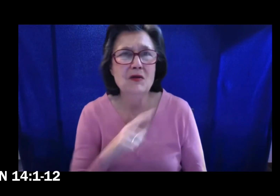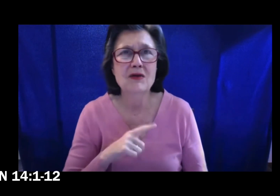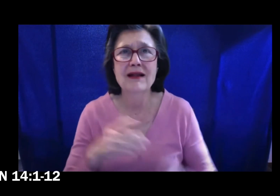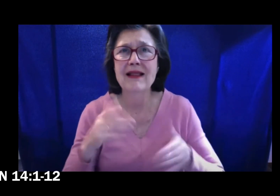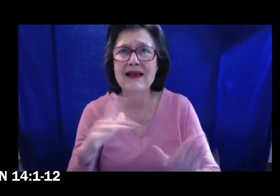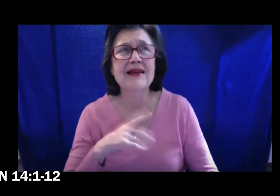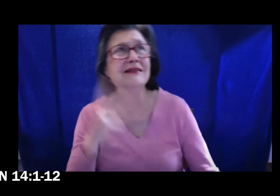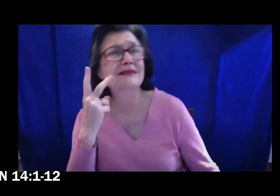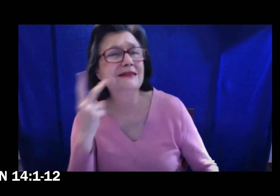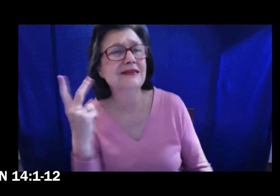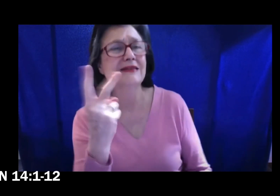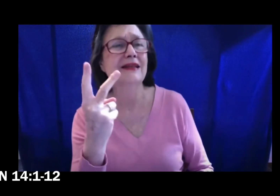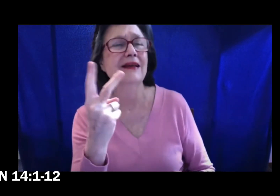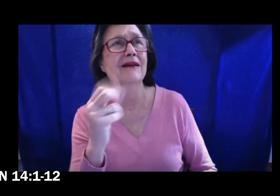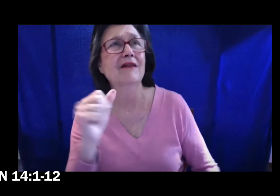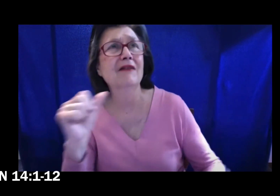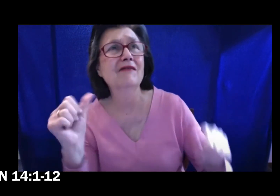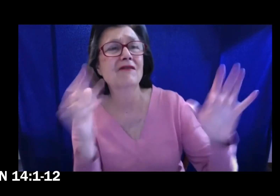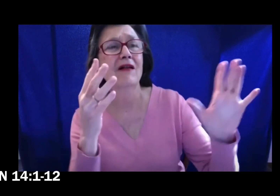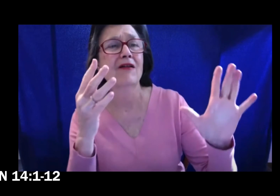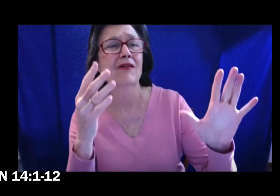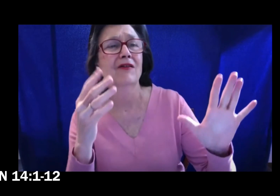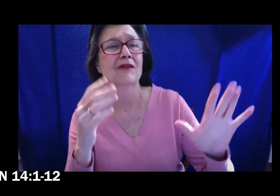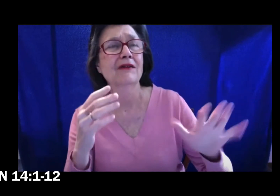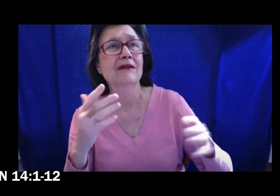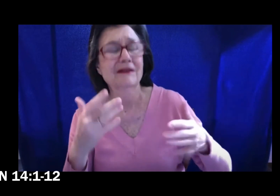show us the Father and that will be enough for us.